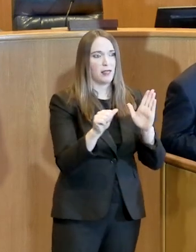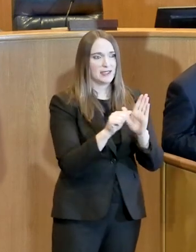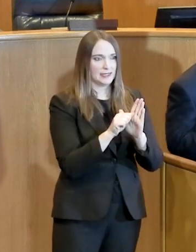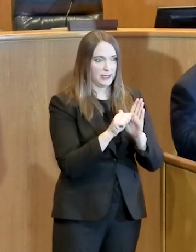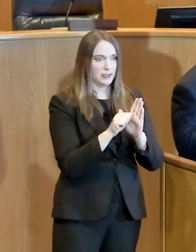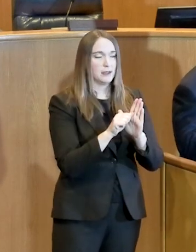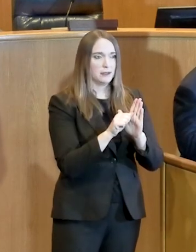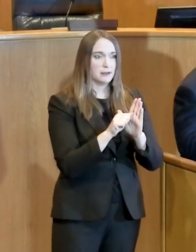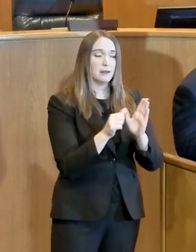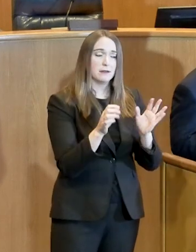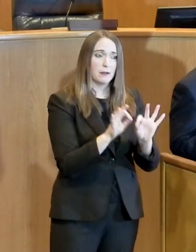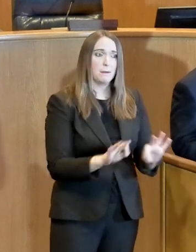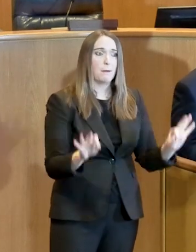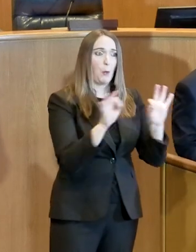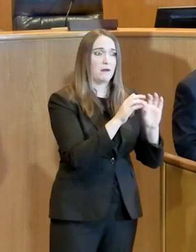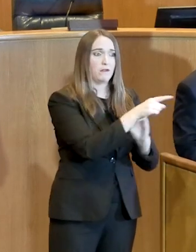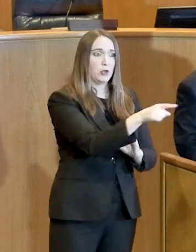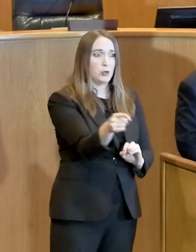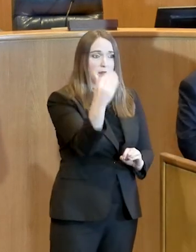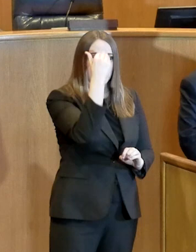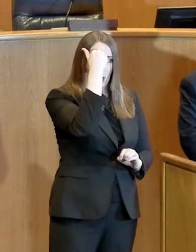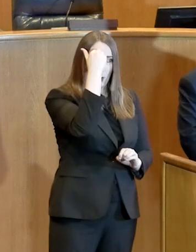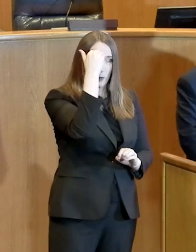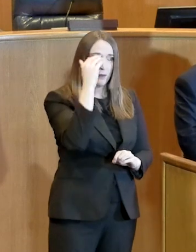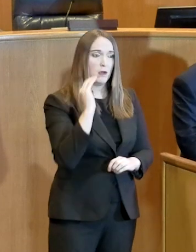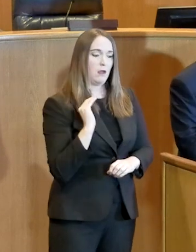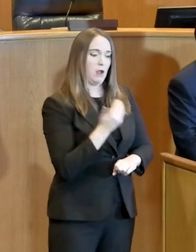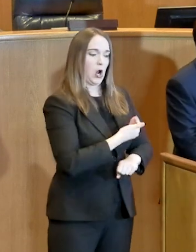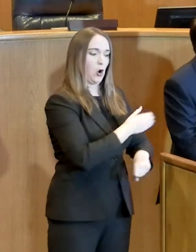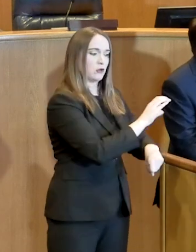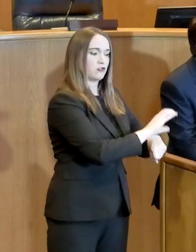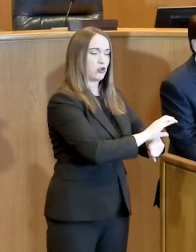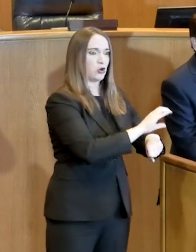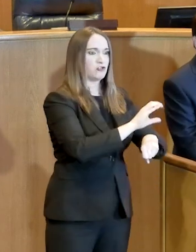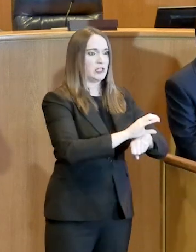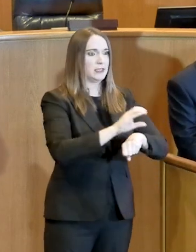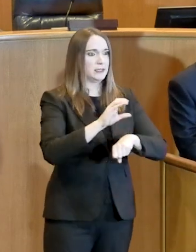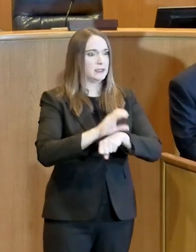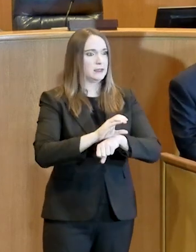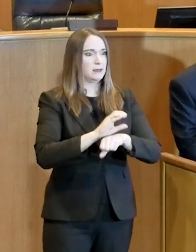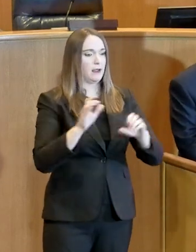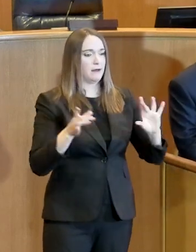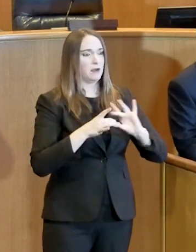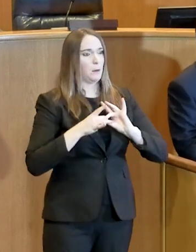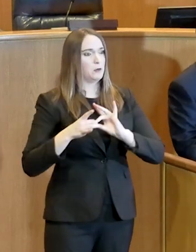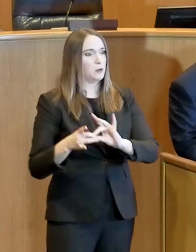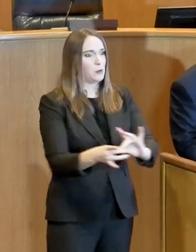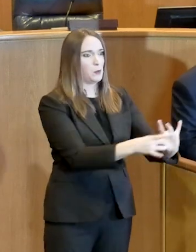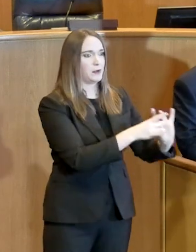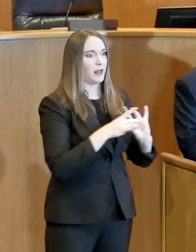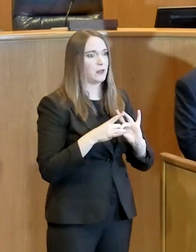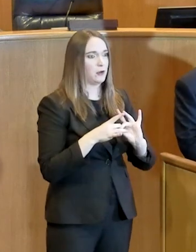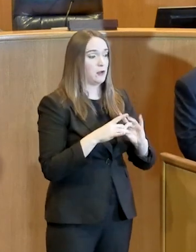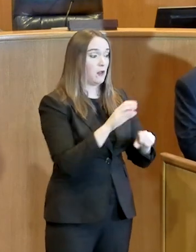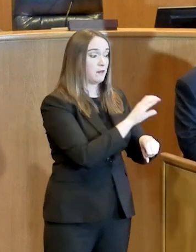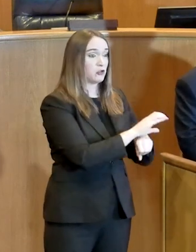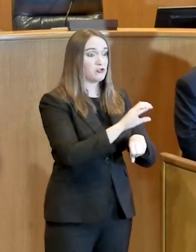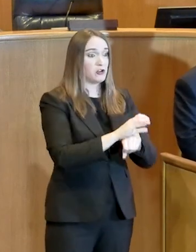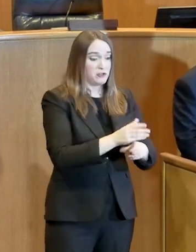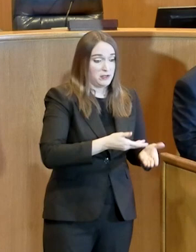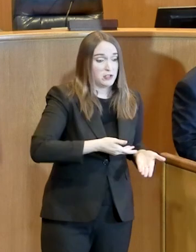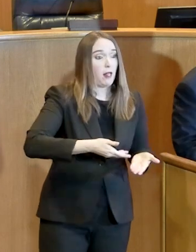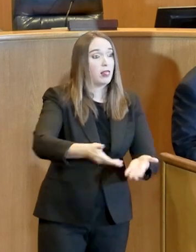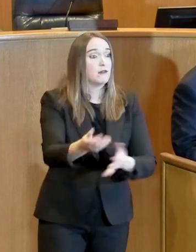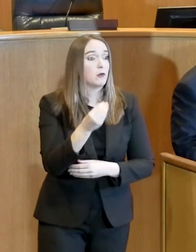important. Our churches have come together, and they are going out and delivering food, running errands to help